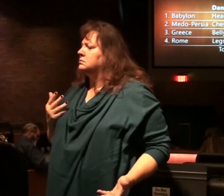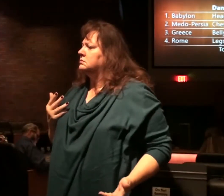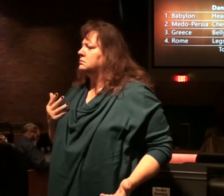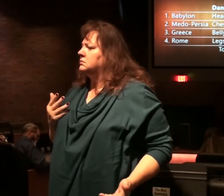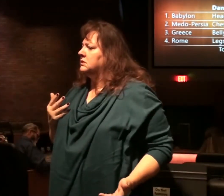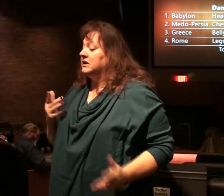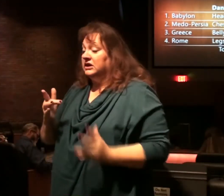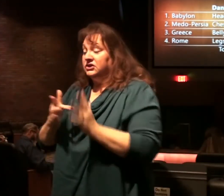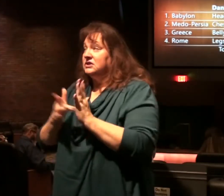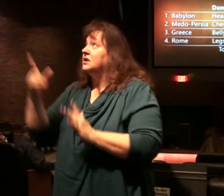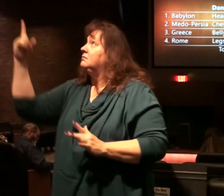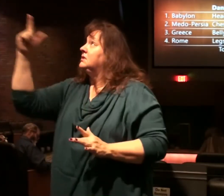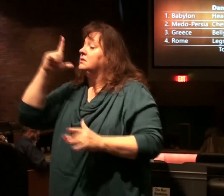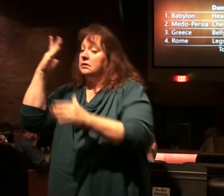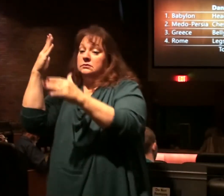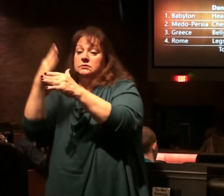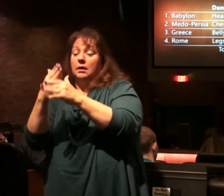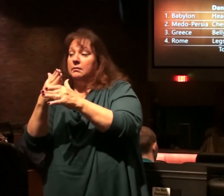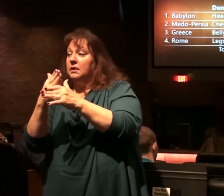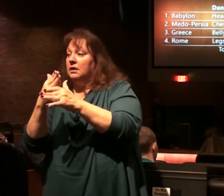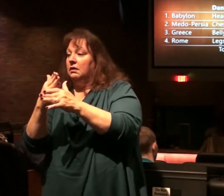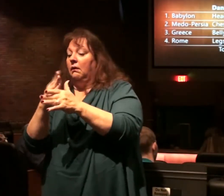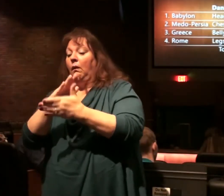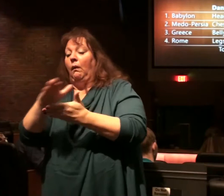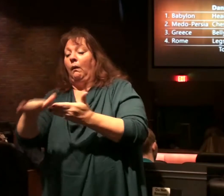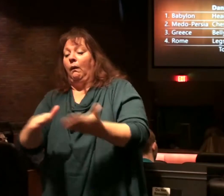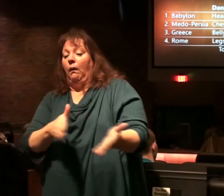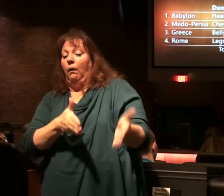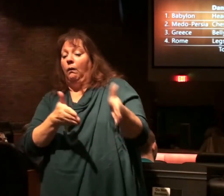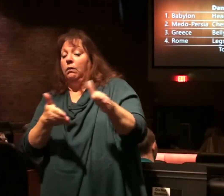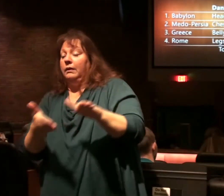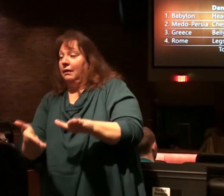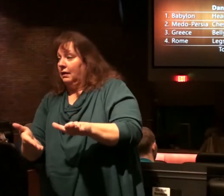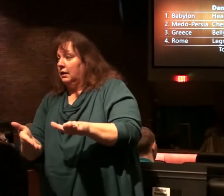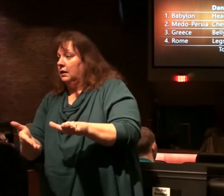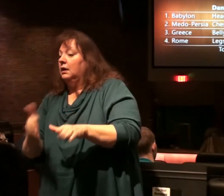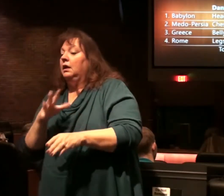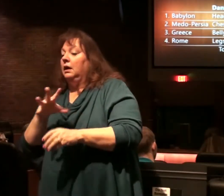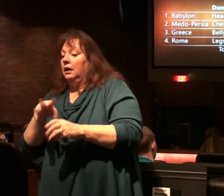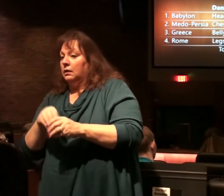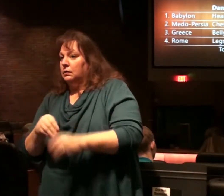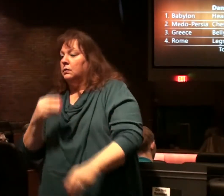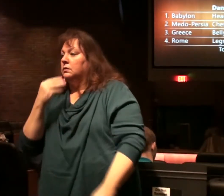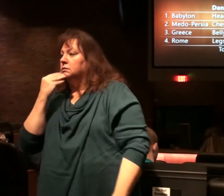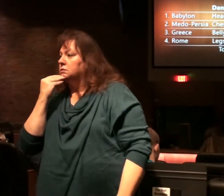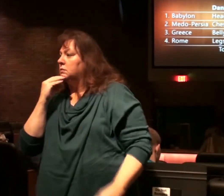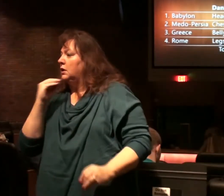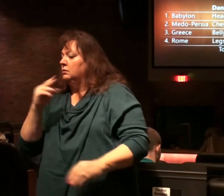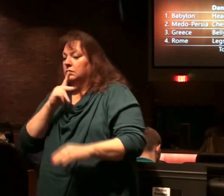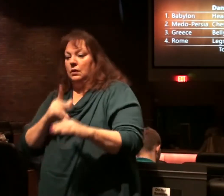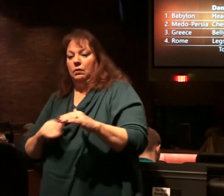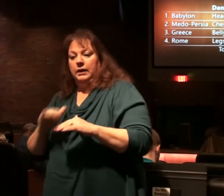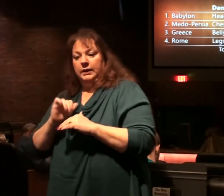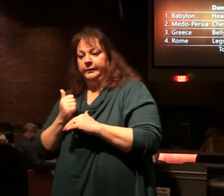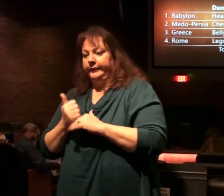Christ said if he didn't intervene, there wouldn't be anybody less alive on the face of the earth. That would include the Jews. There could be no kingdom.